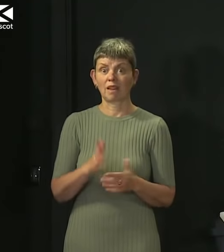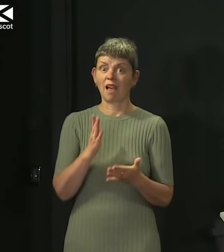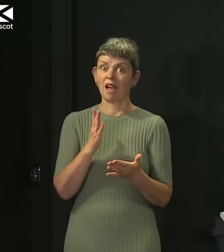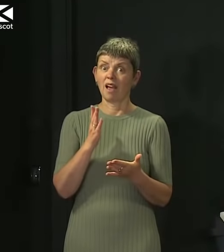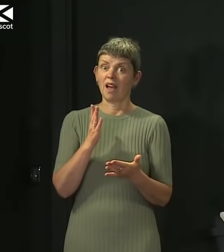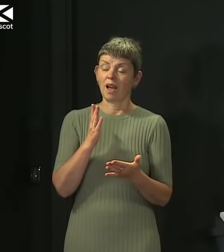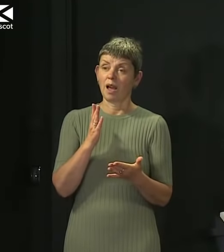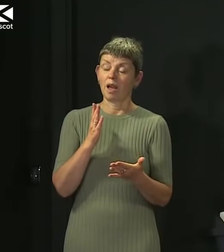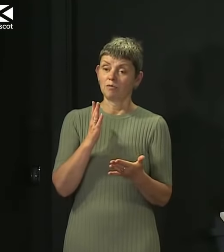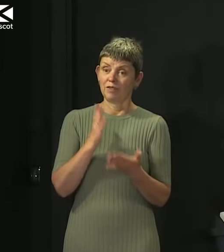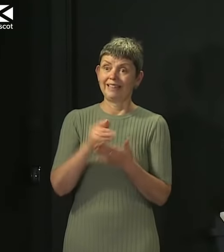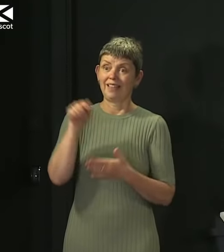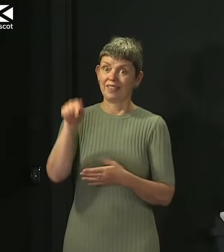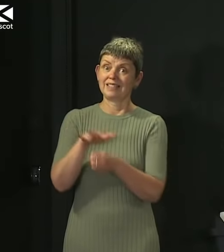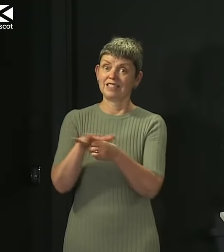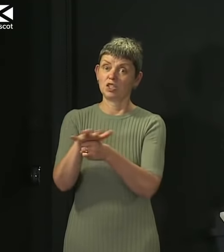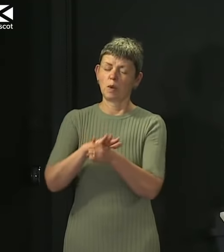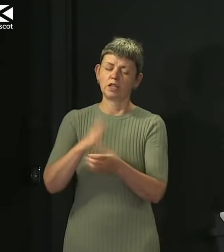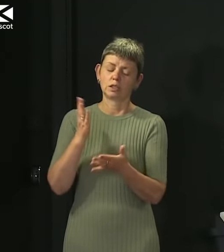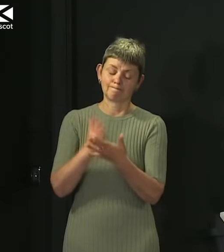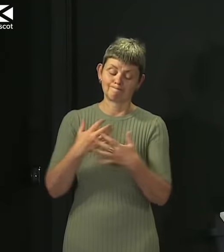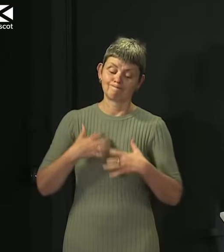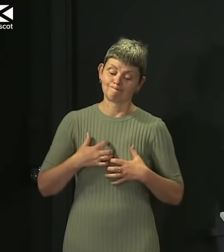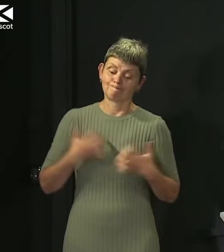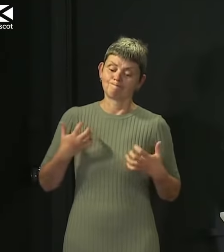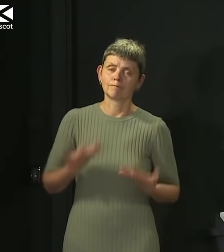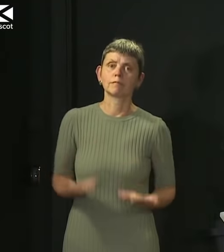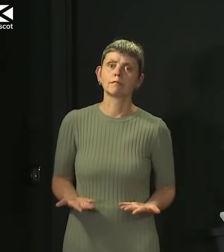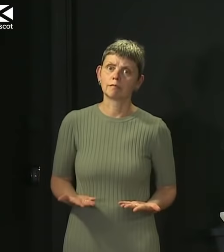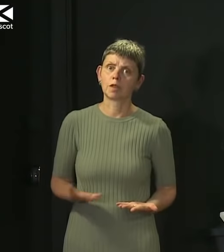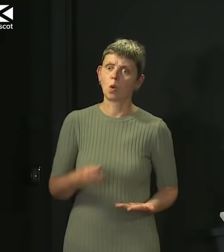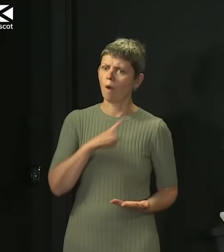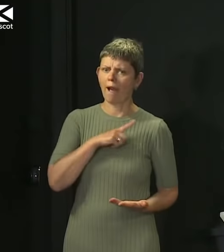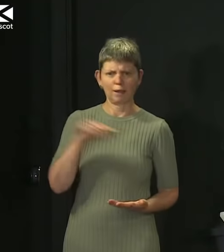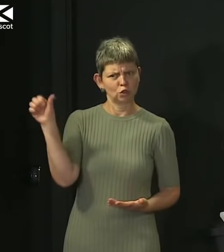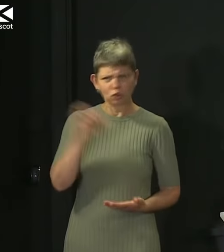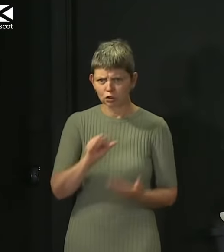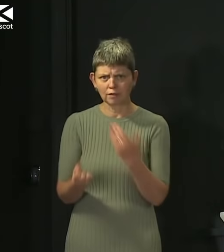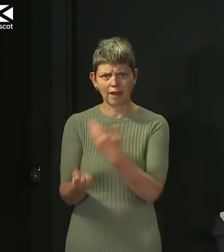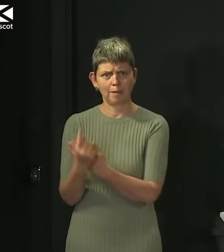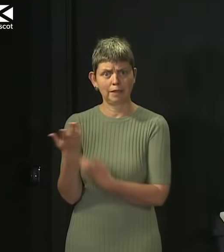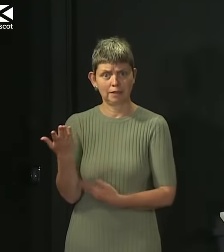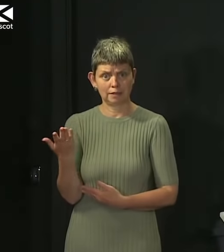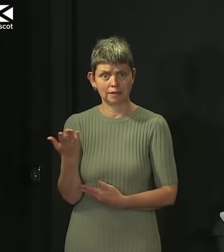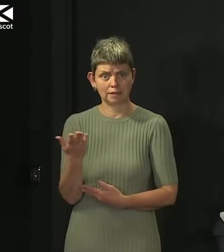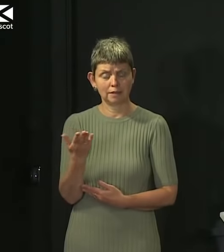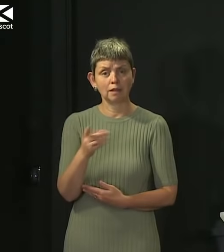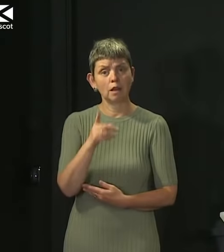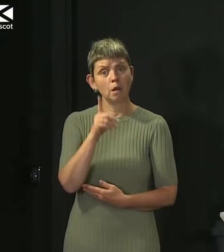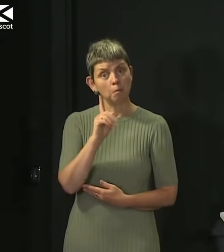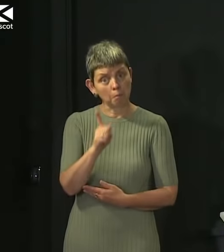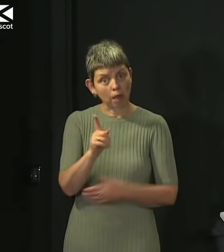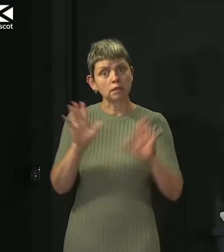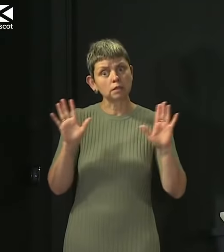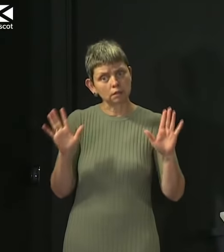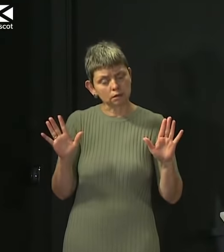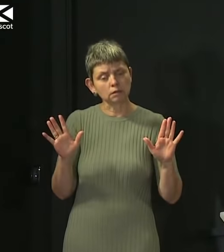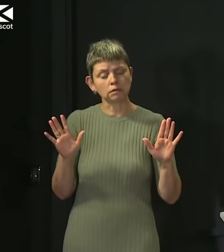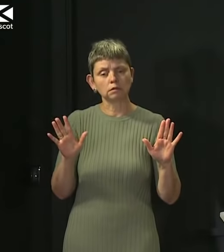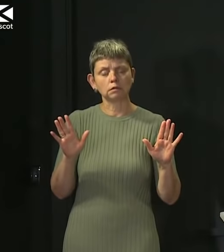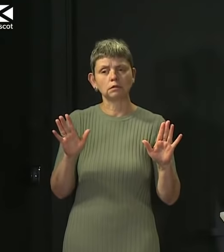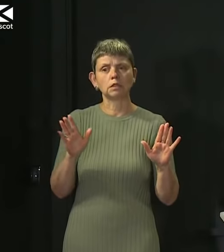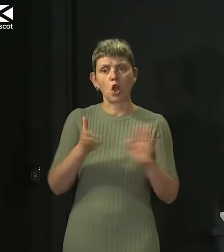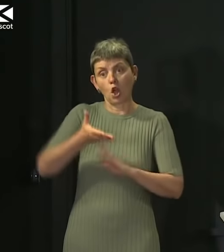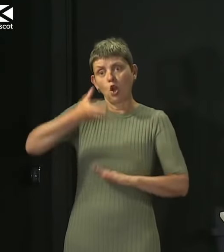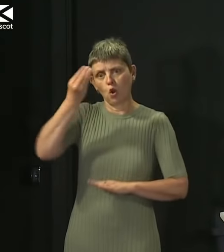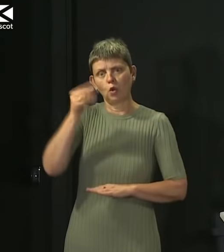about this situation because it shouldn't have happened. But on the upside, let's just take the opportunity to underline